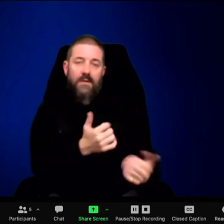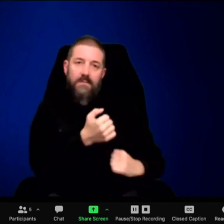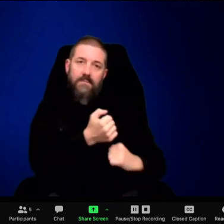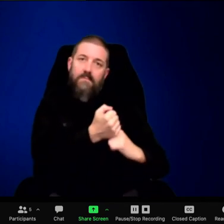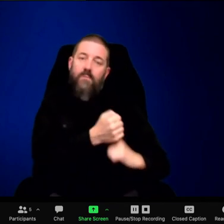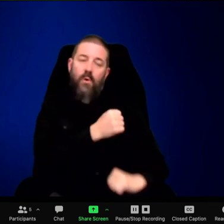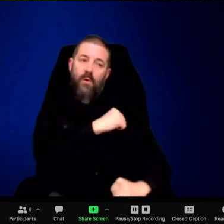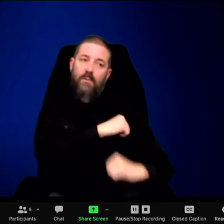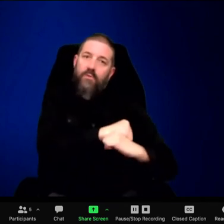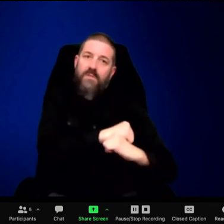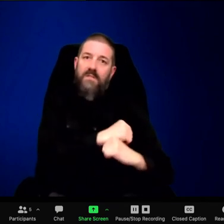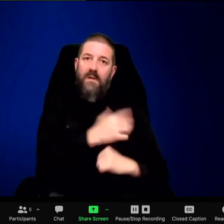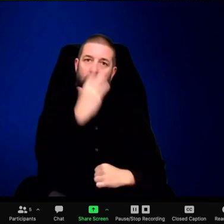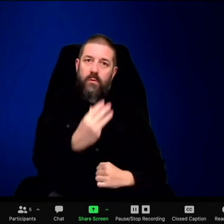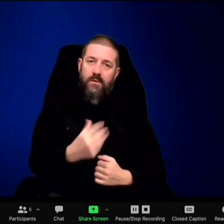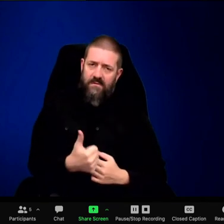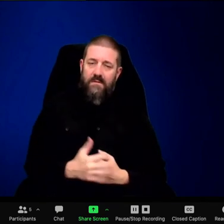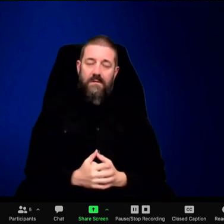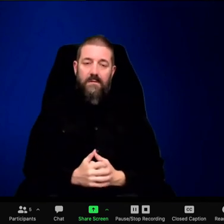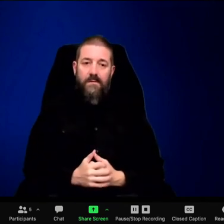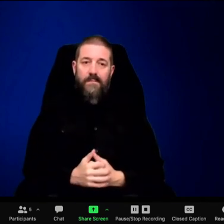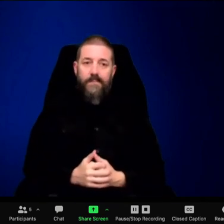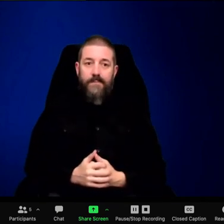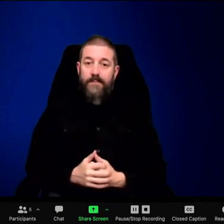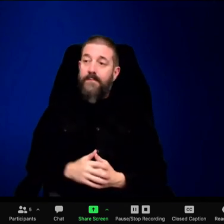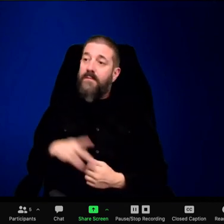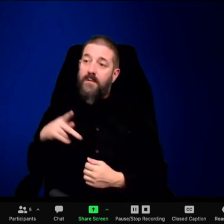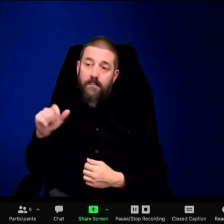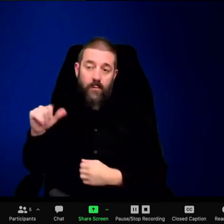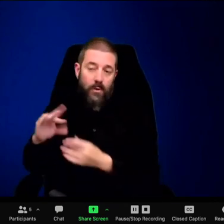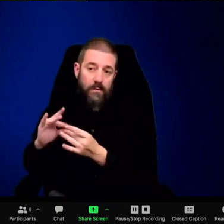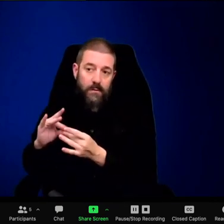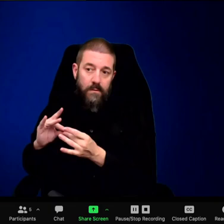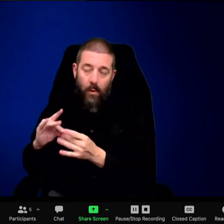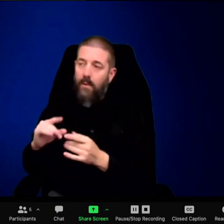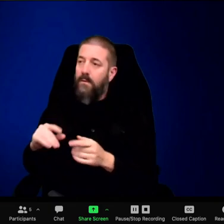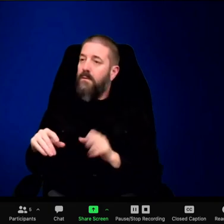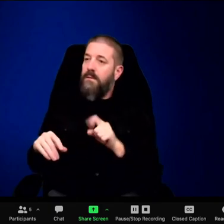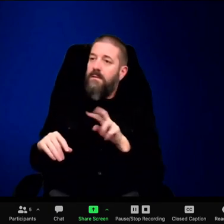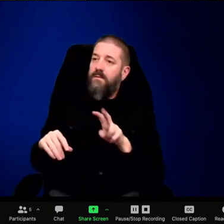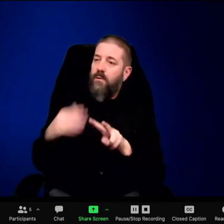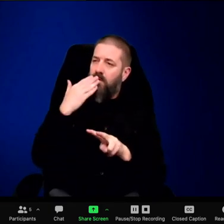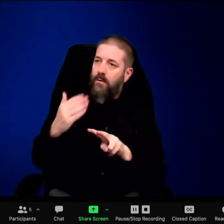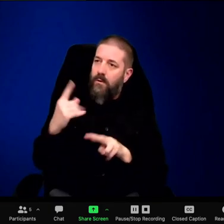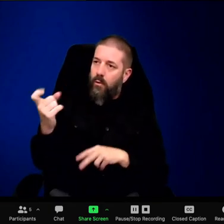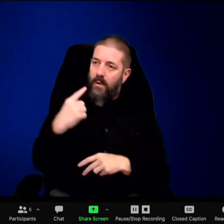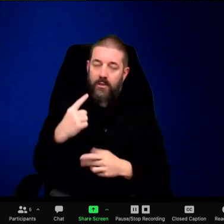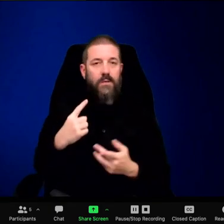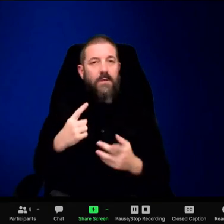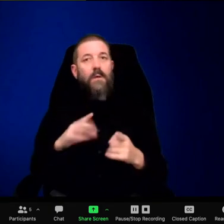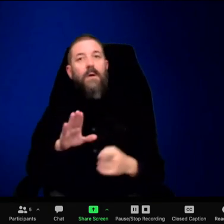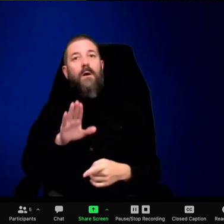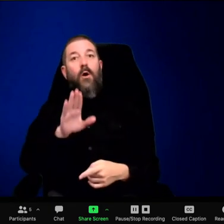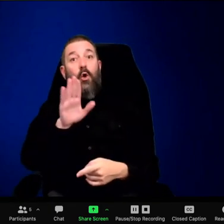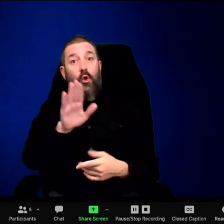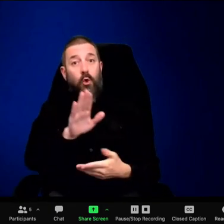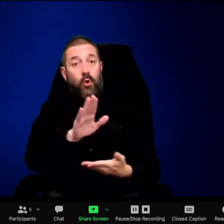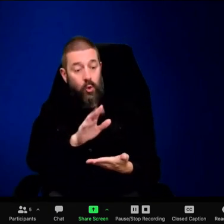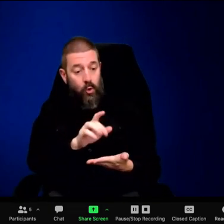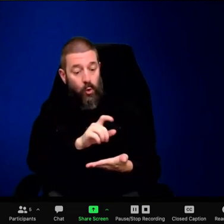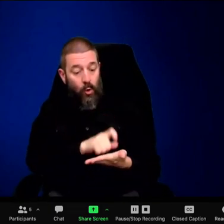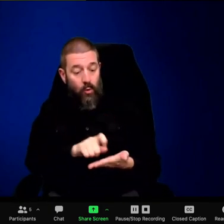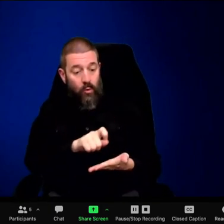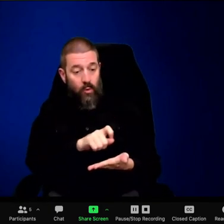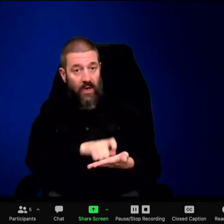background oftentimes become our best spotters and in the long run some of our best advocates for wolves. So,